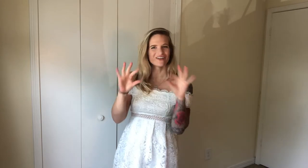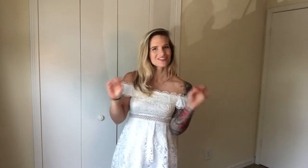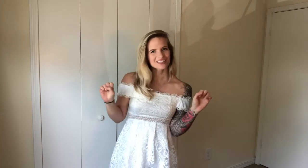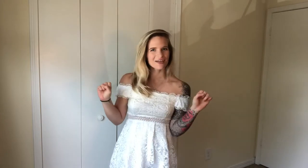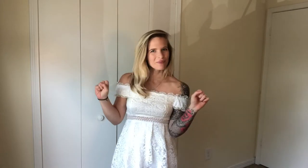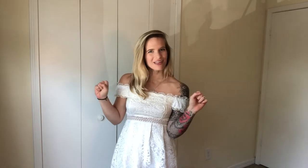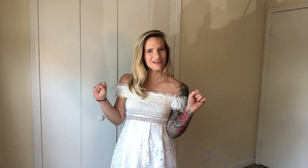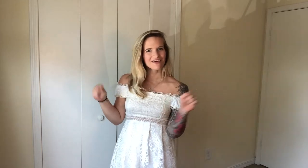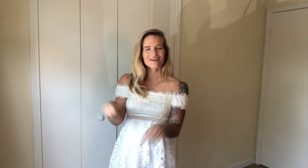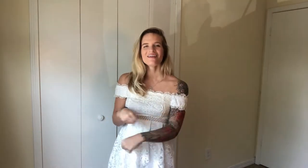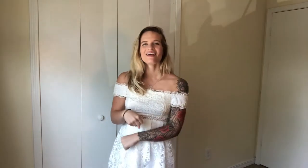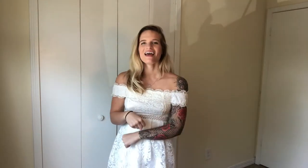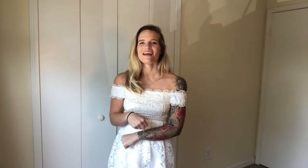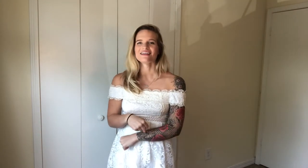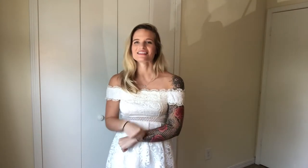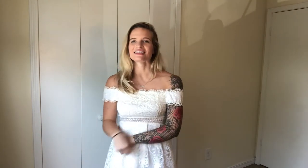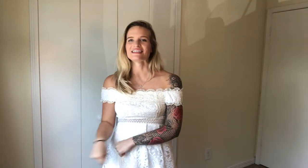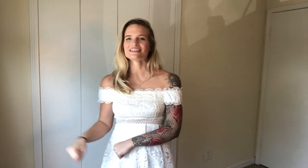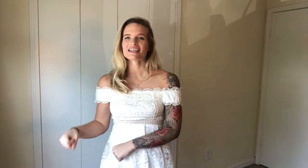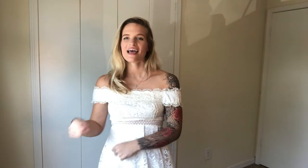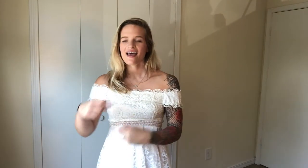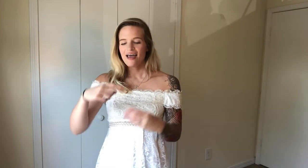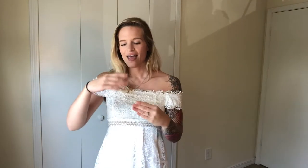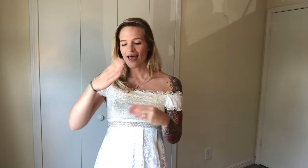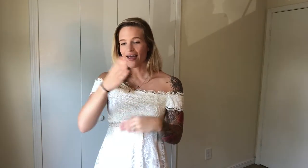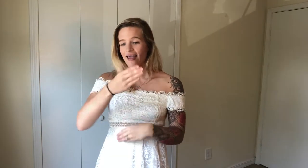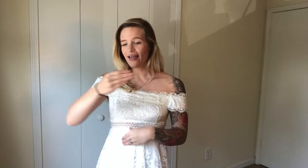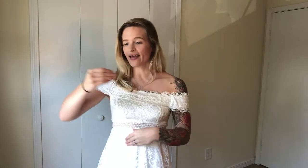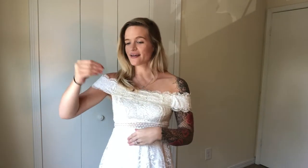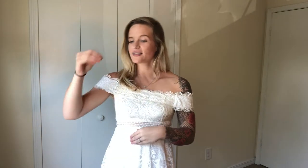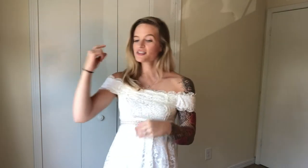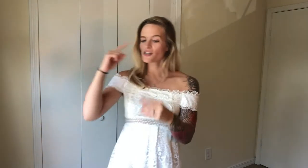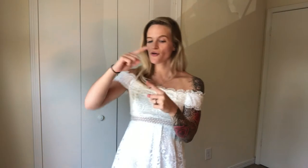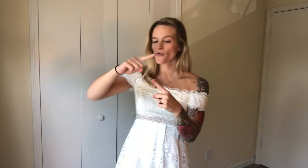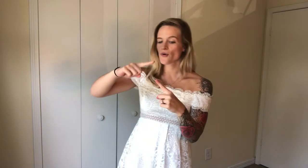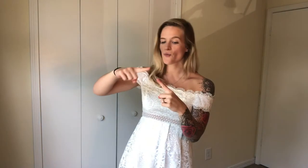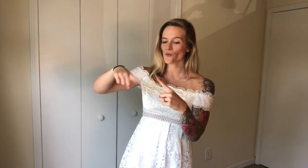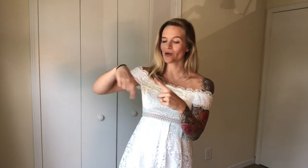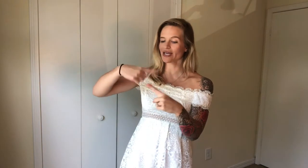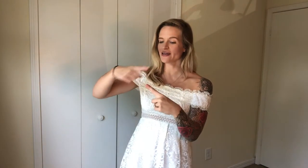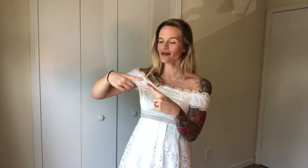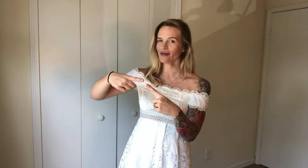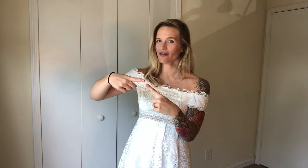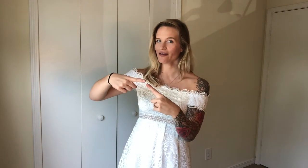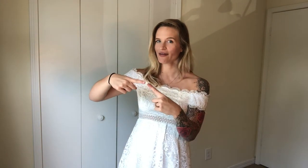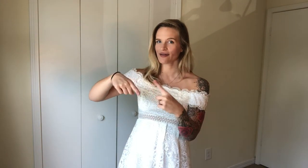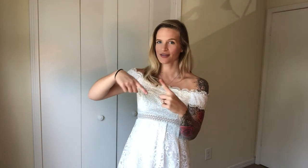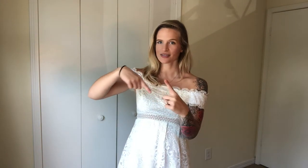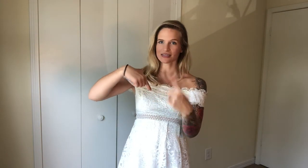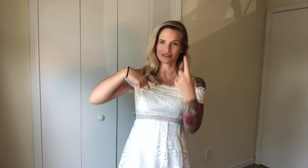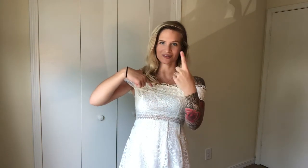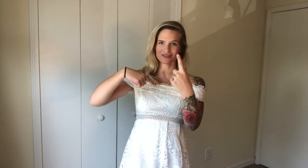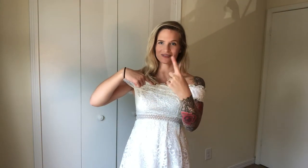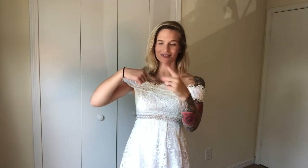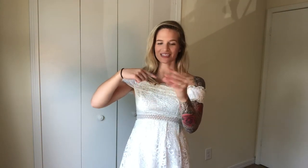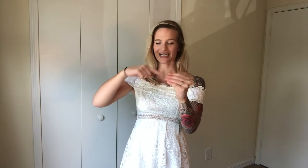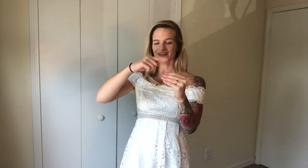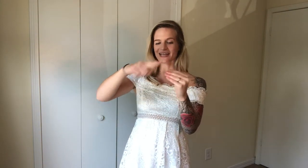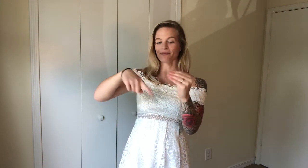first type thing. And it says, and, when, so this is kind of like